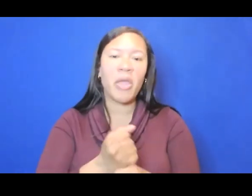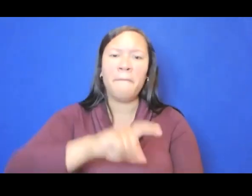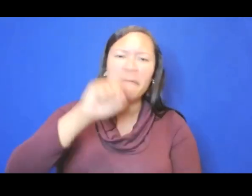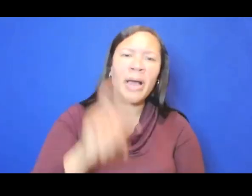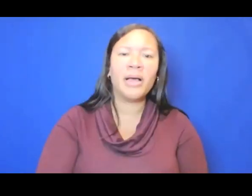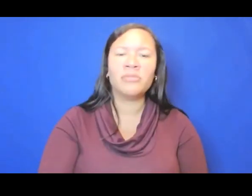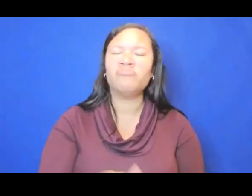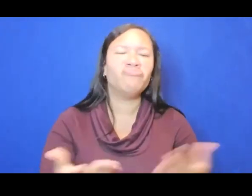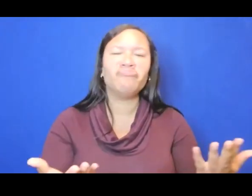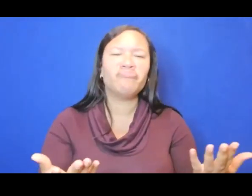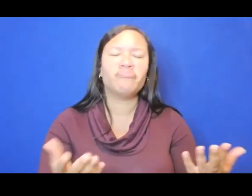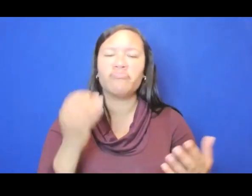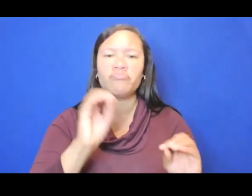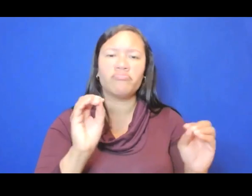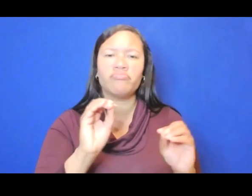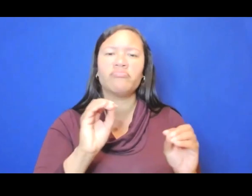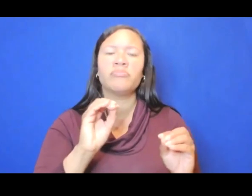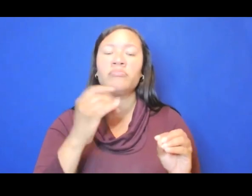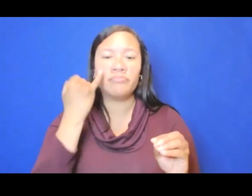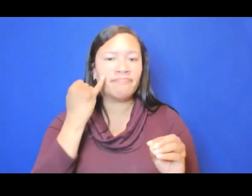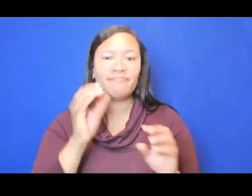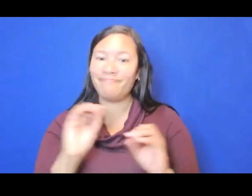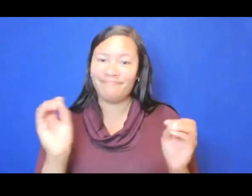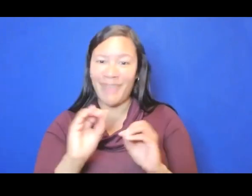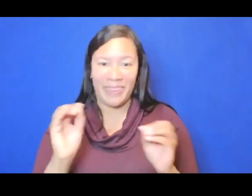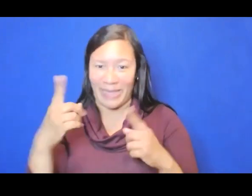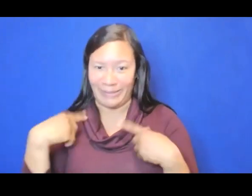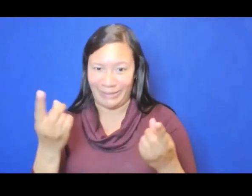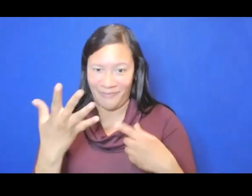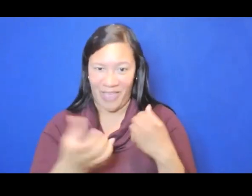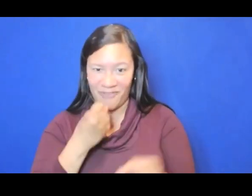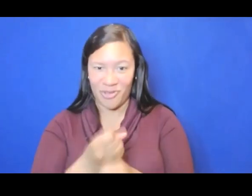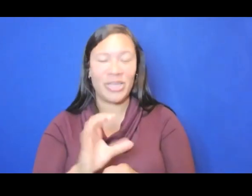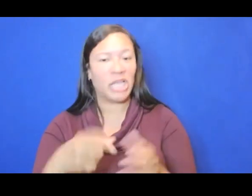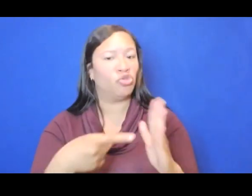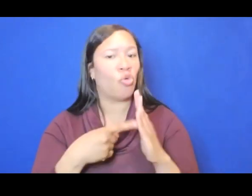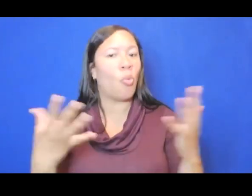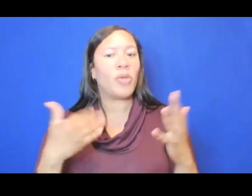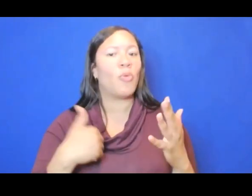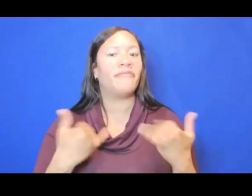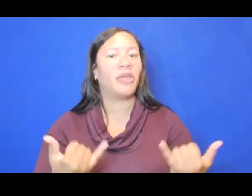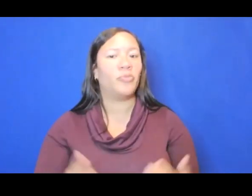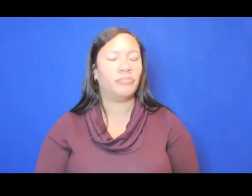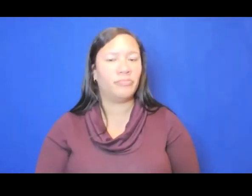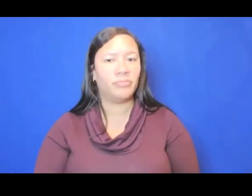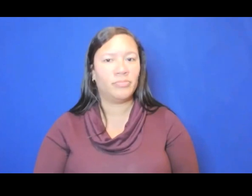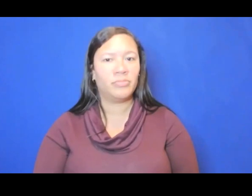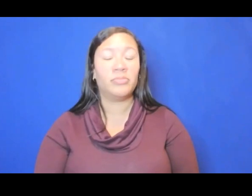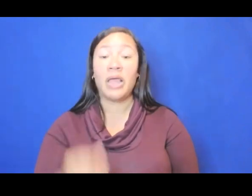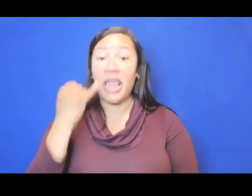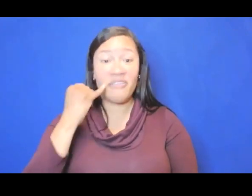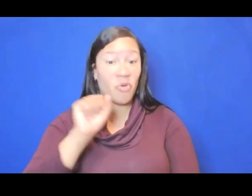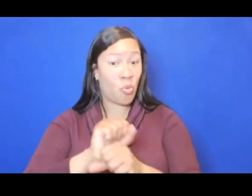don't have anything available, show us what you have. I should also say, related to this question, it's okay if you don't have work samples